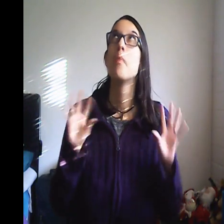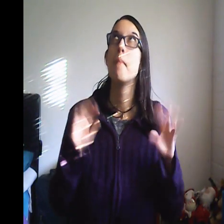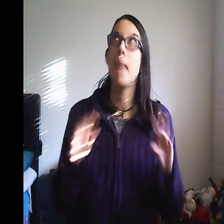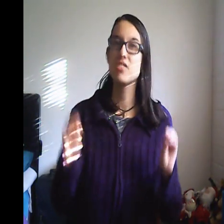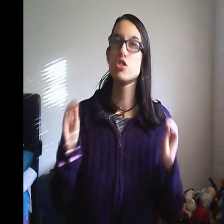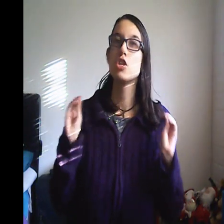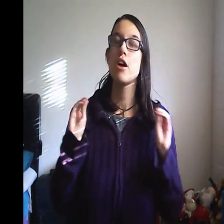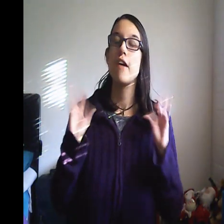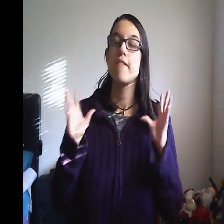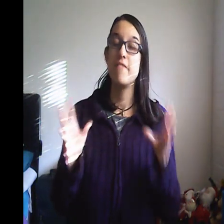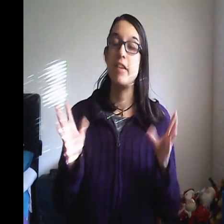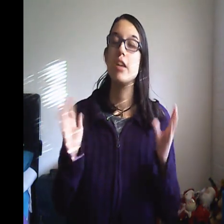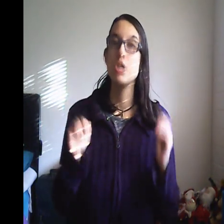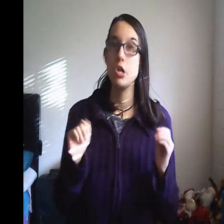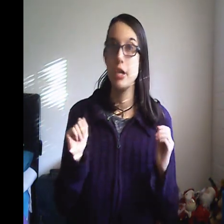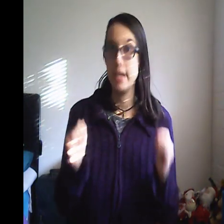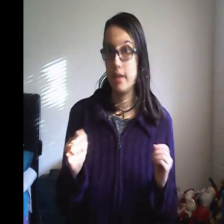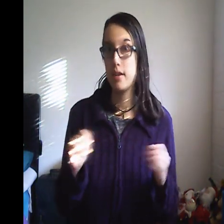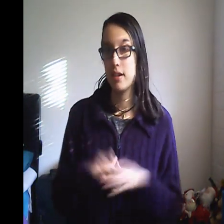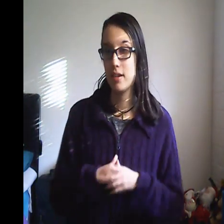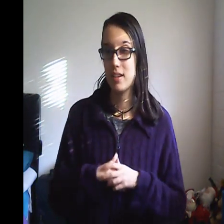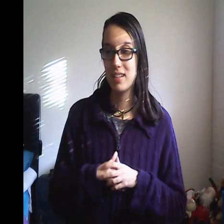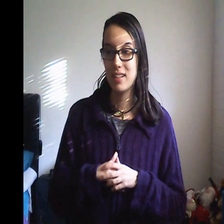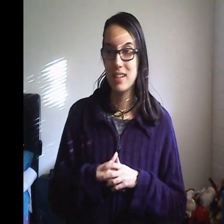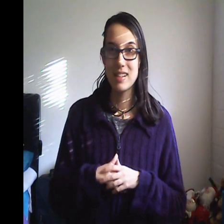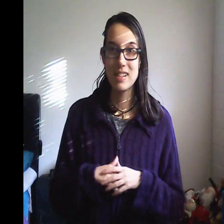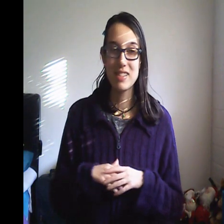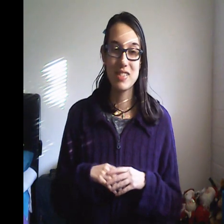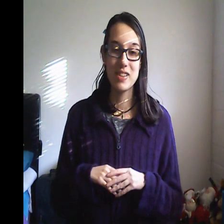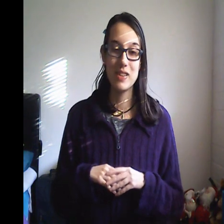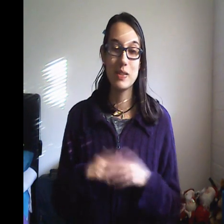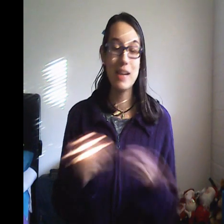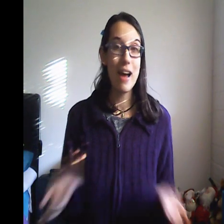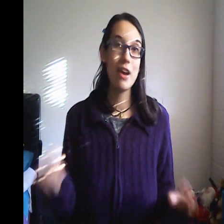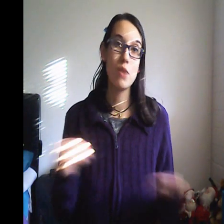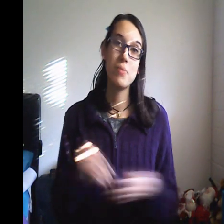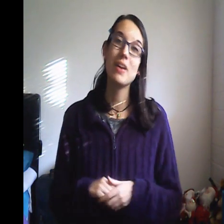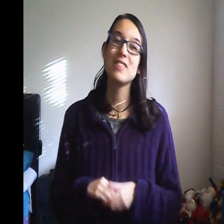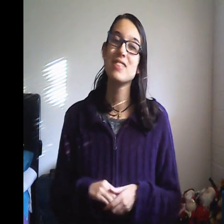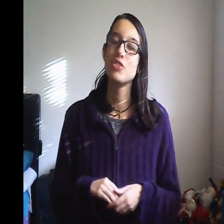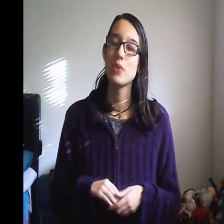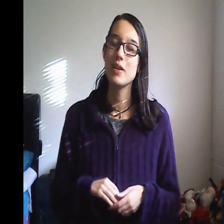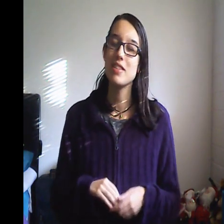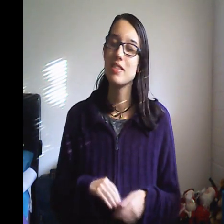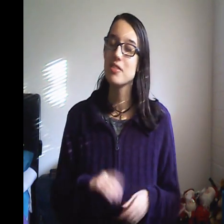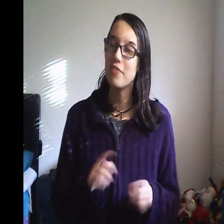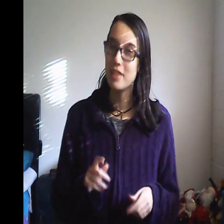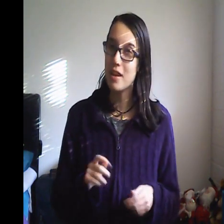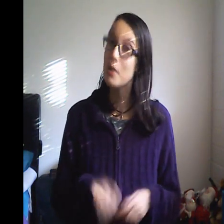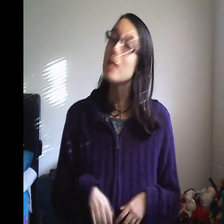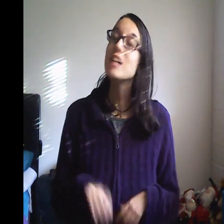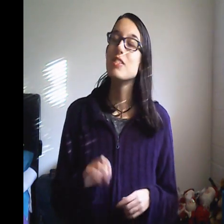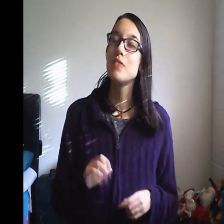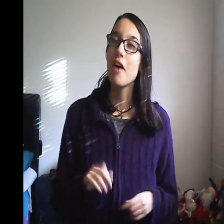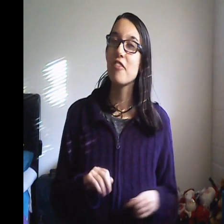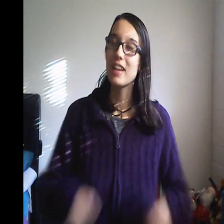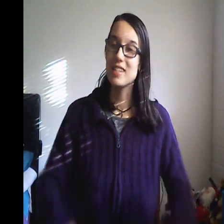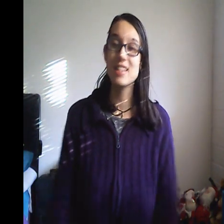to what one you think will best fit your need. So, yeah. I hope you guys enjoyed this video.